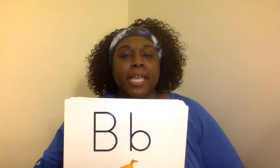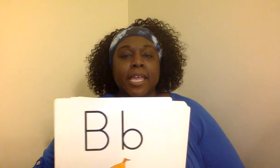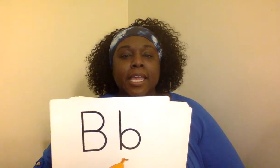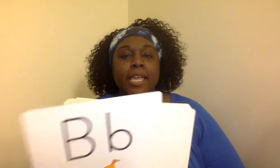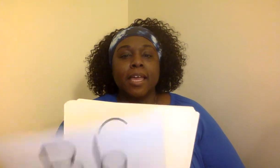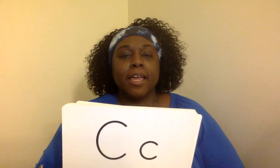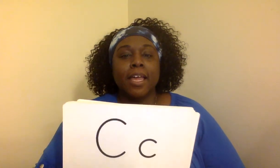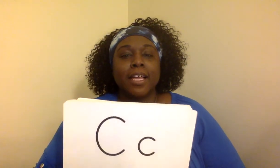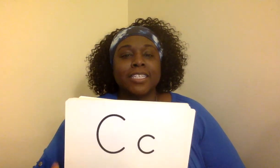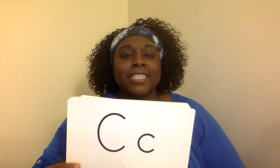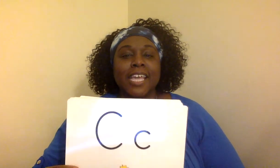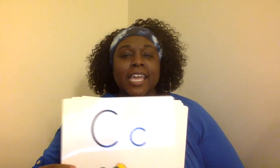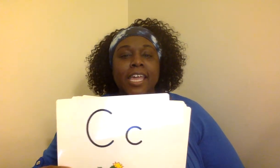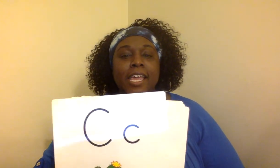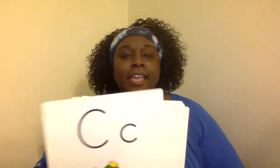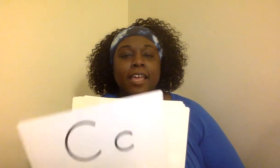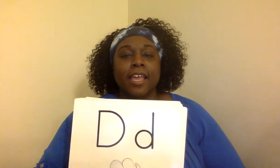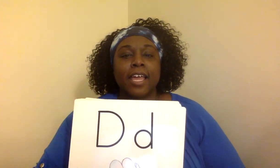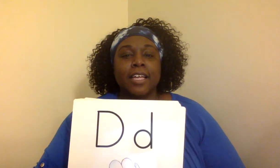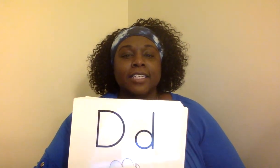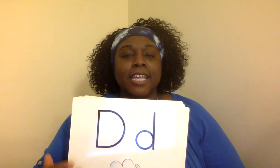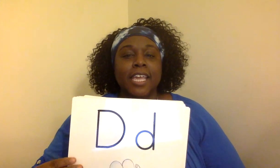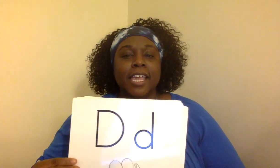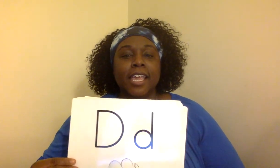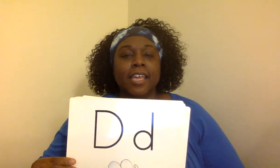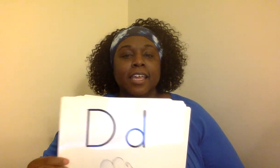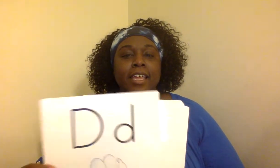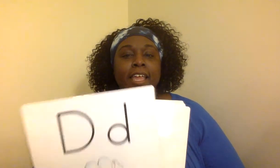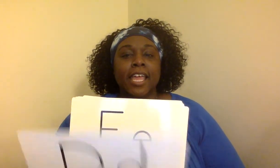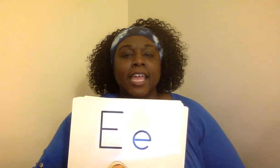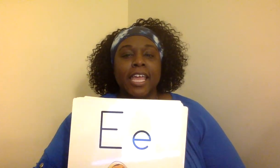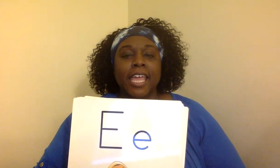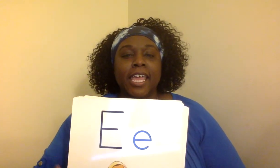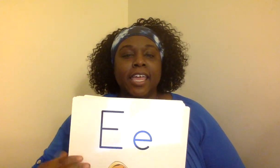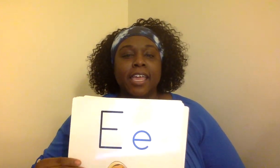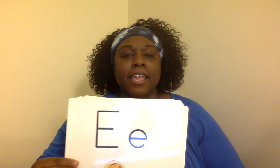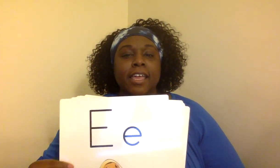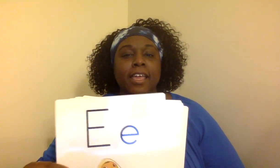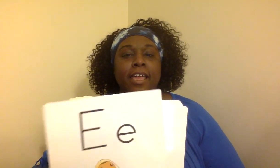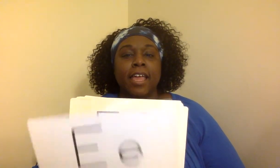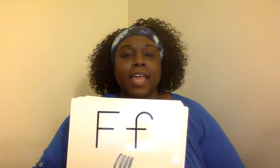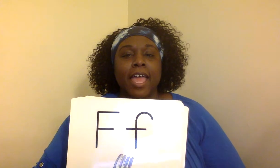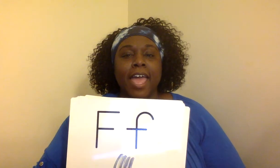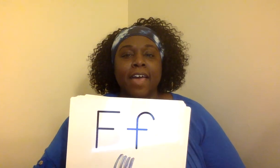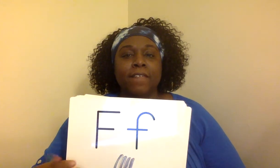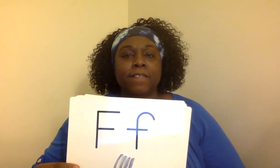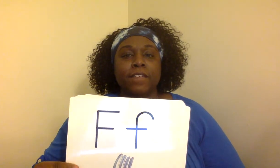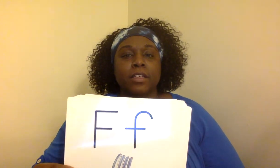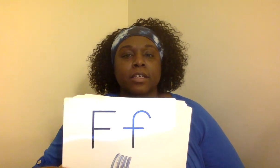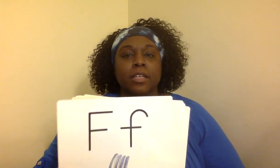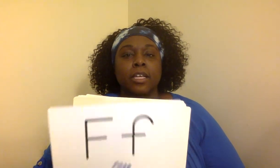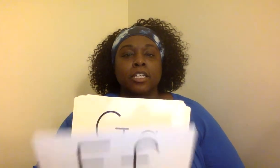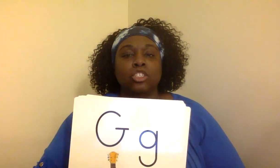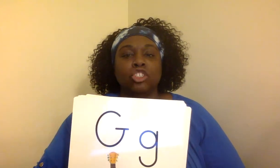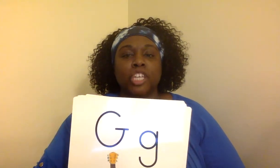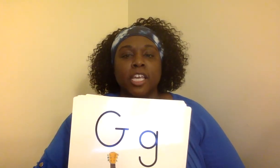C D E F G